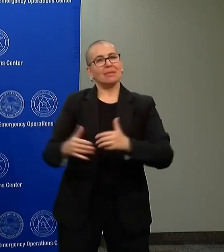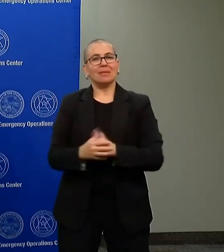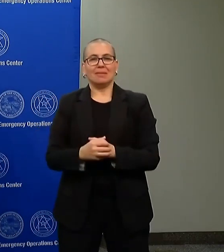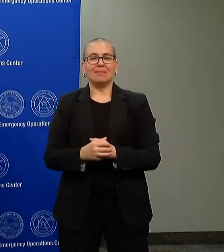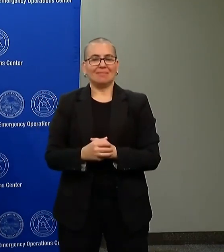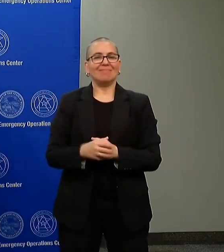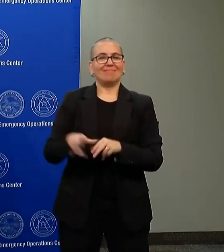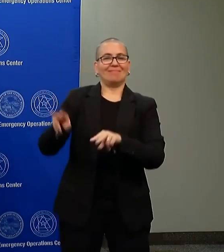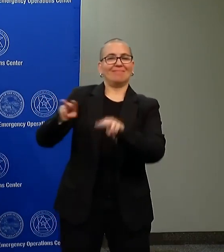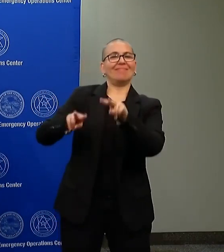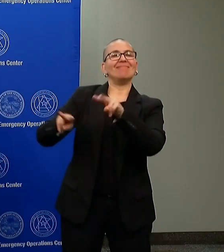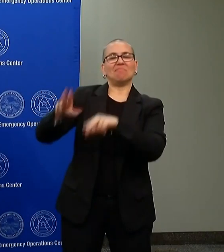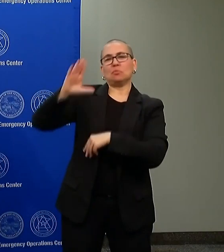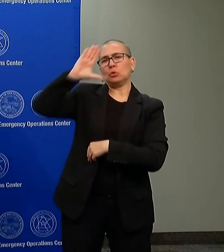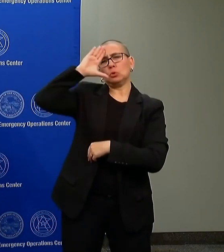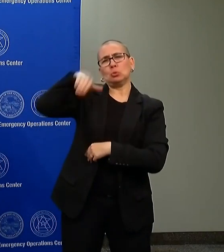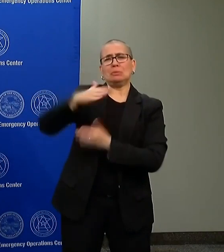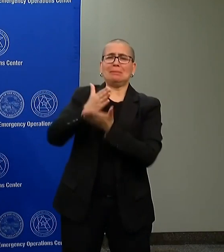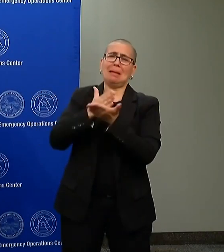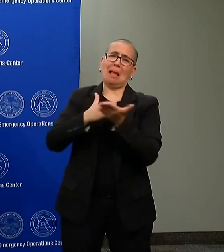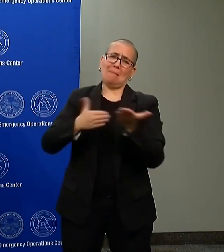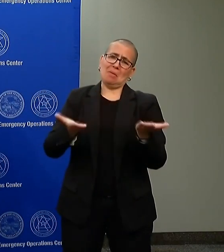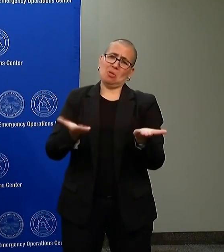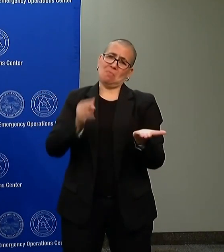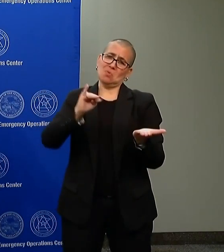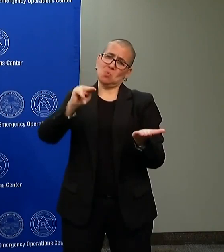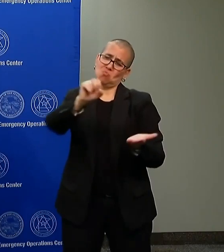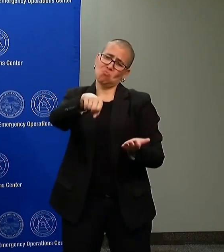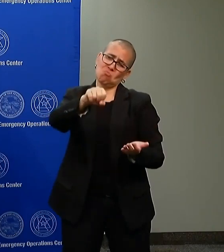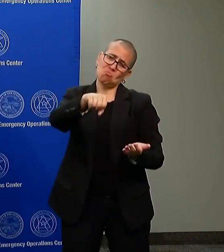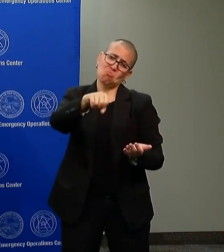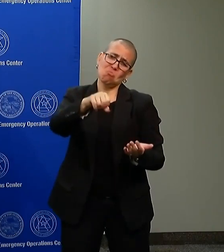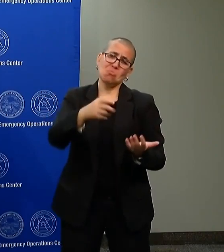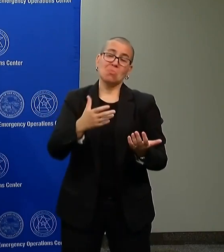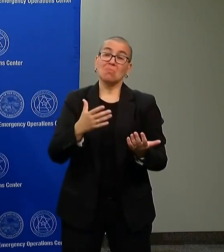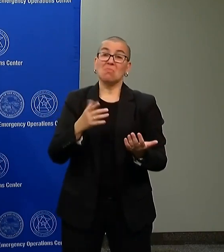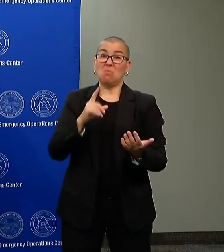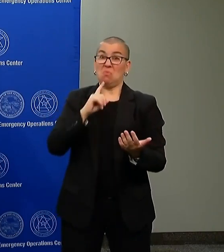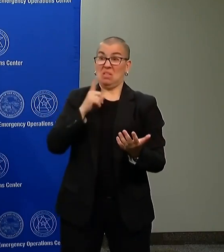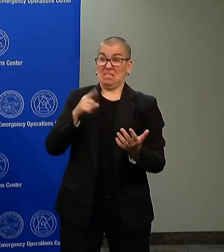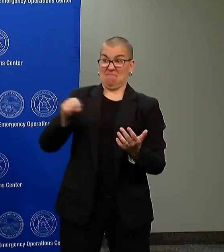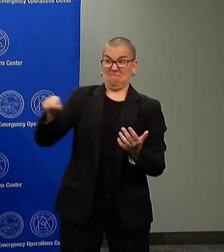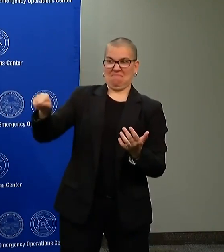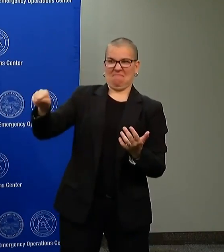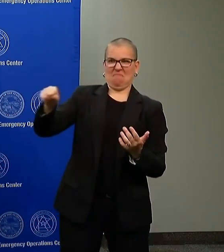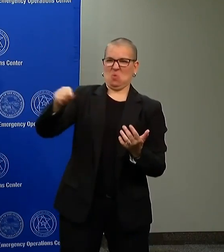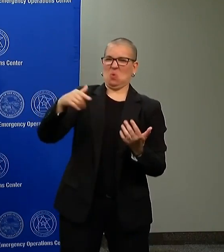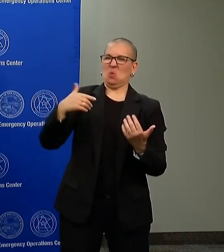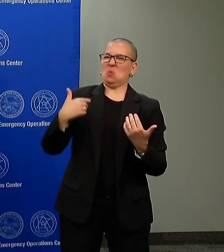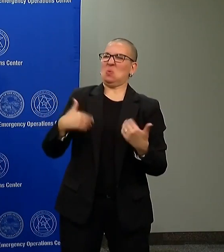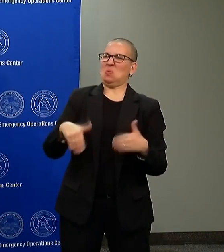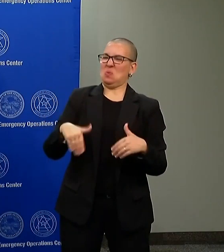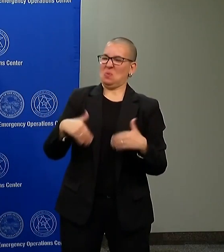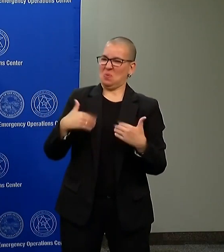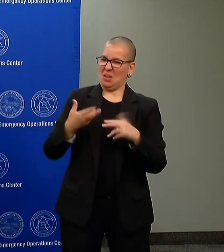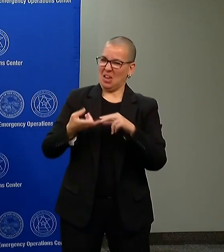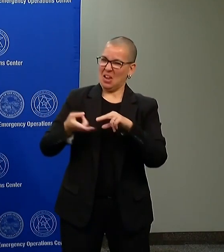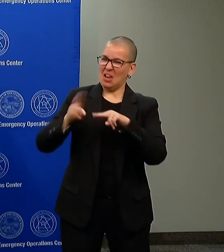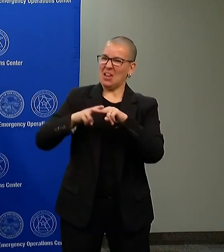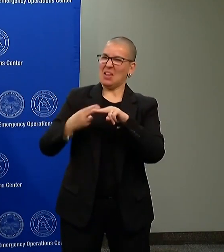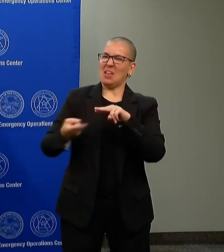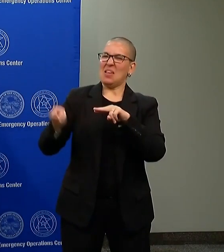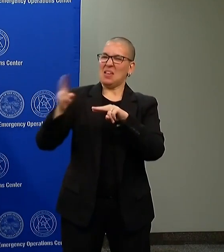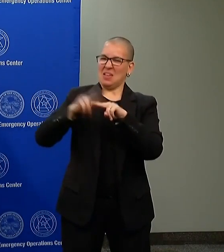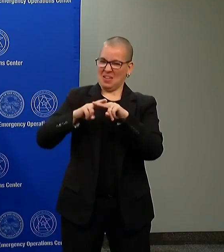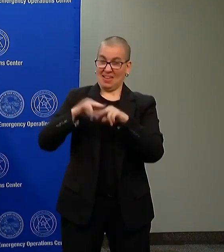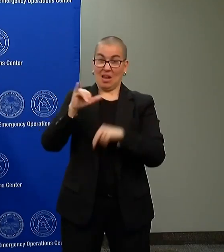that we have folks that may not be there too. But the vast majority right now, and I think that the difference is, and this is where Mayor Carter,